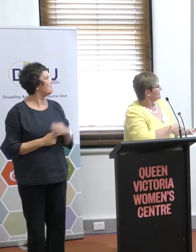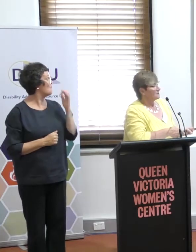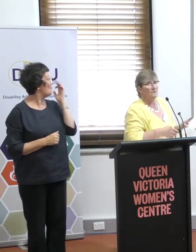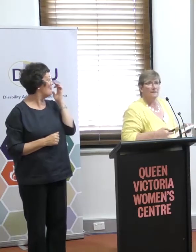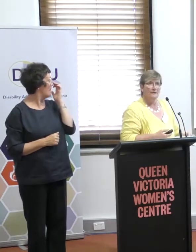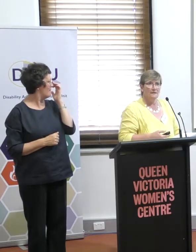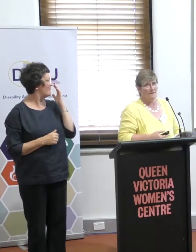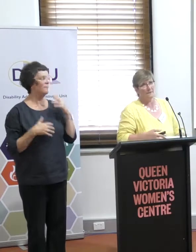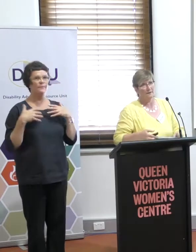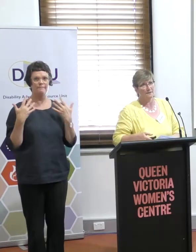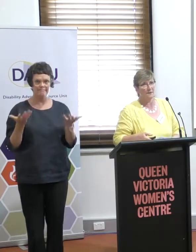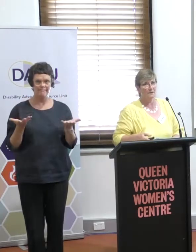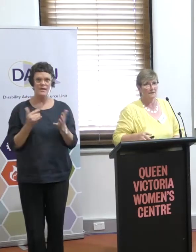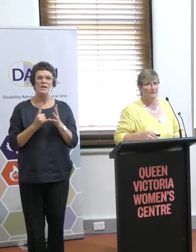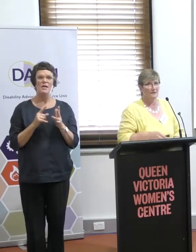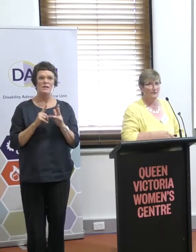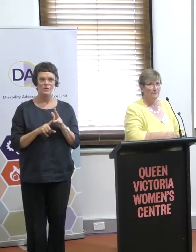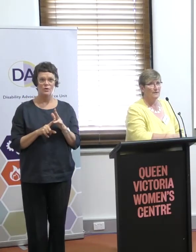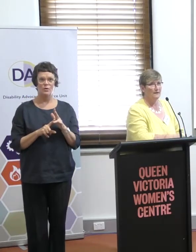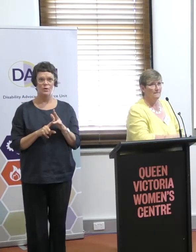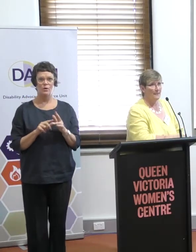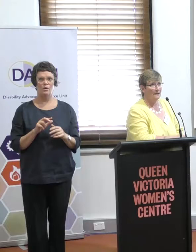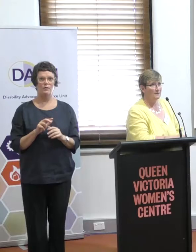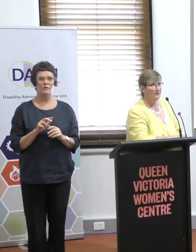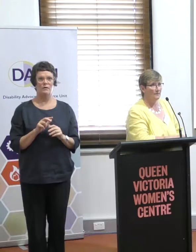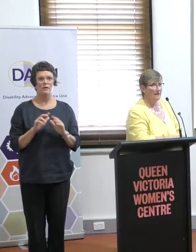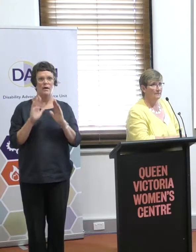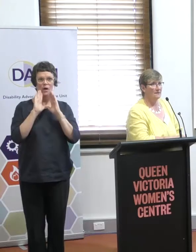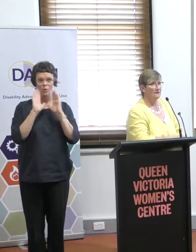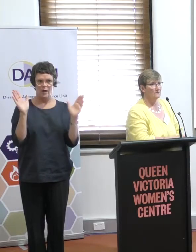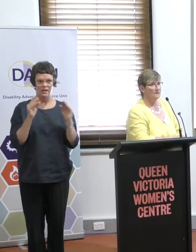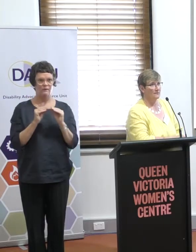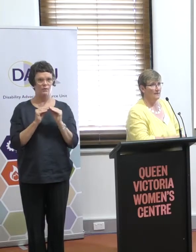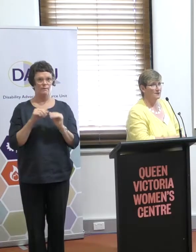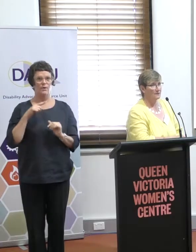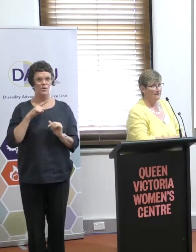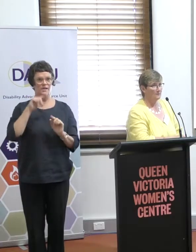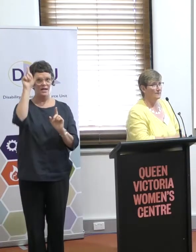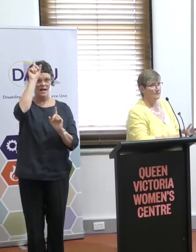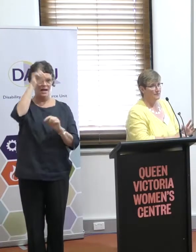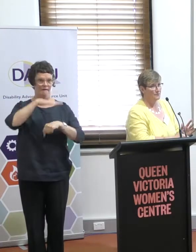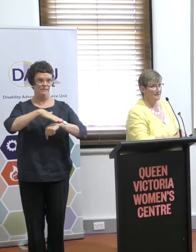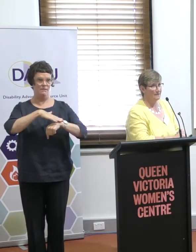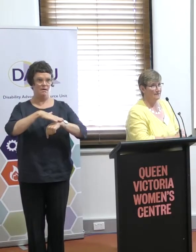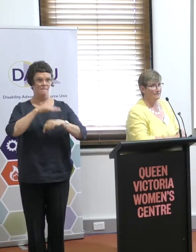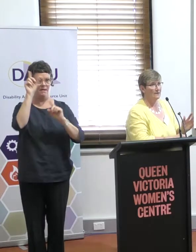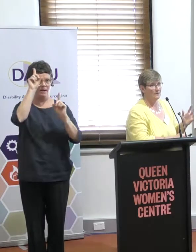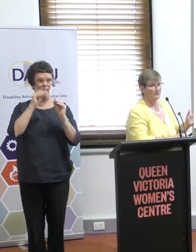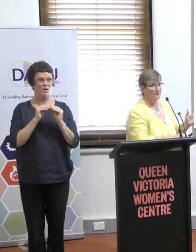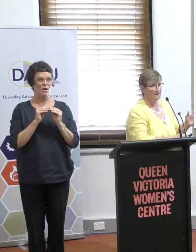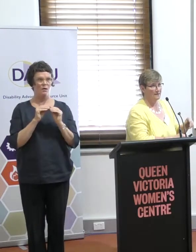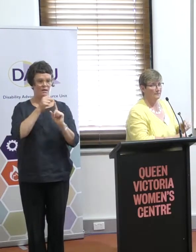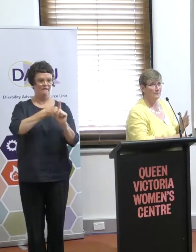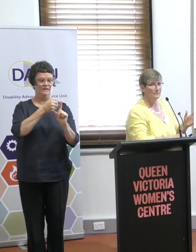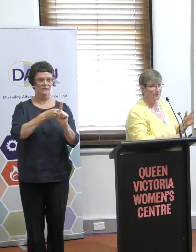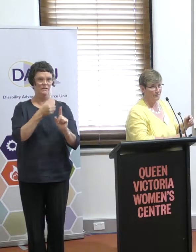And so, to my mind, it's an incredible thing that at a time when the advocacy sector itself, actually all around the country, is fairly